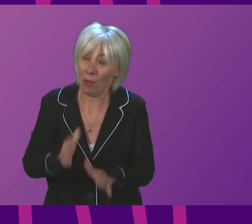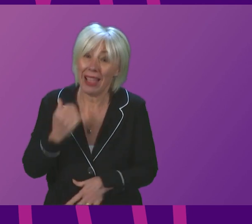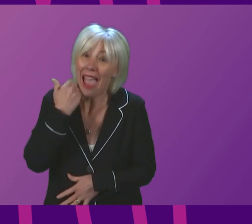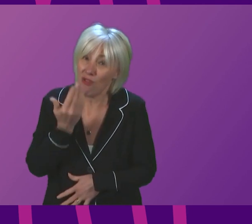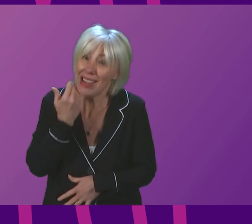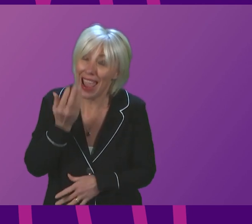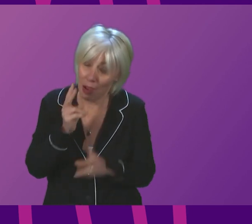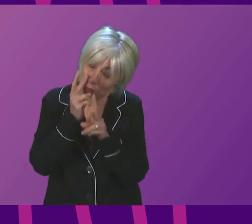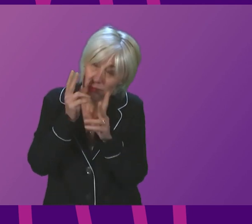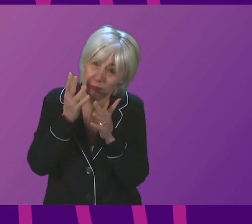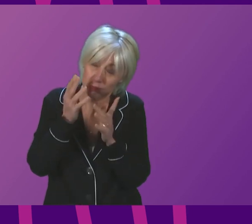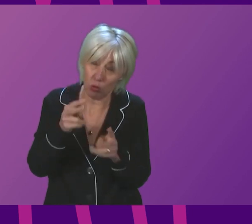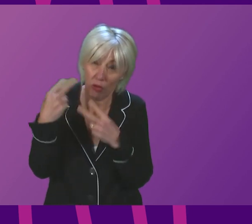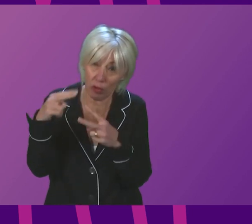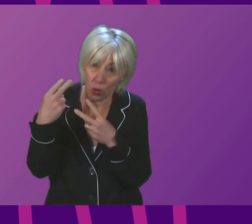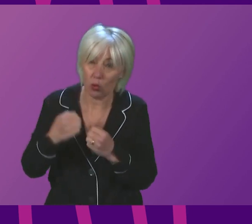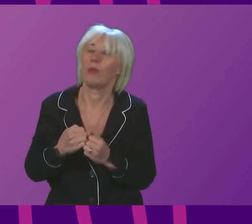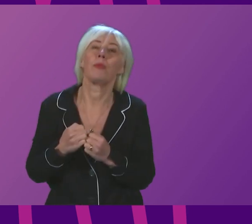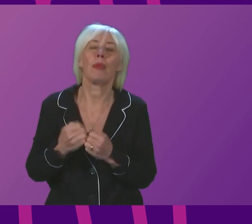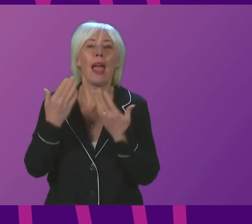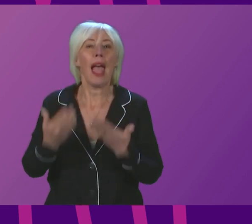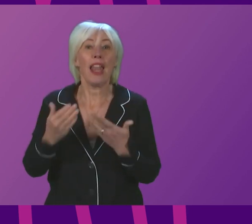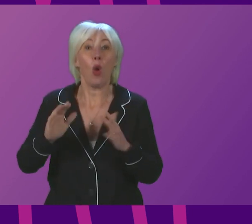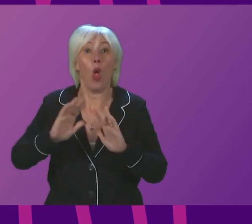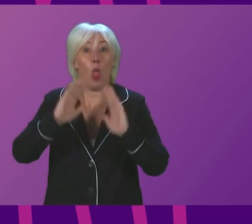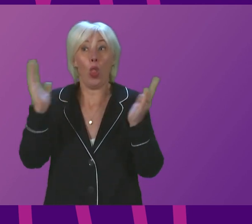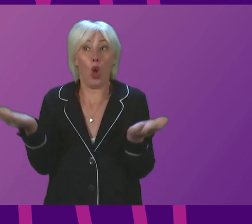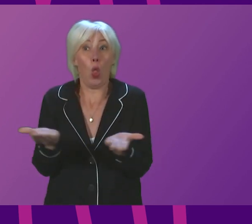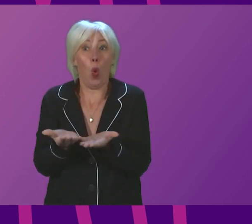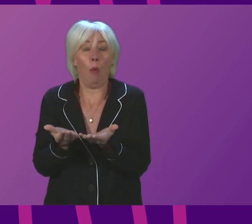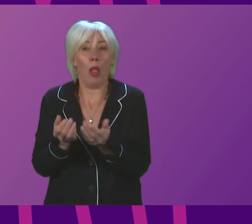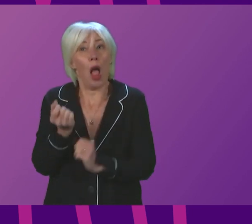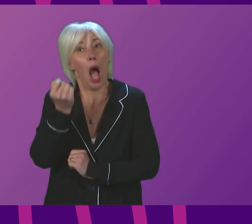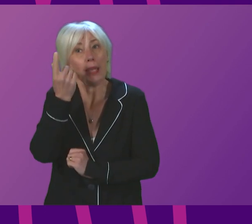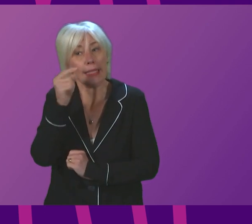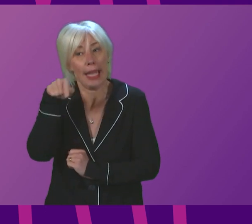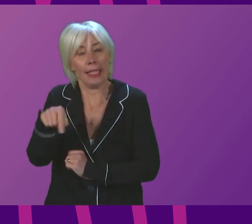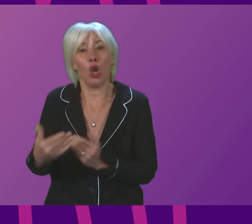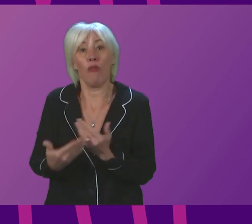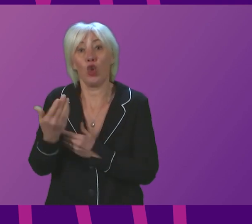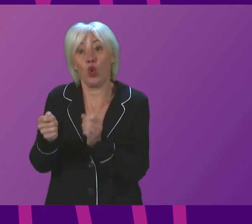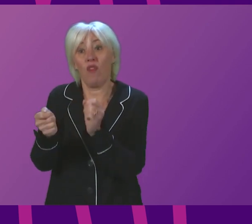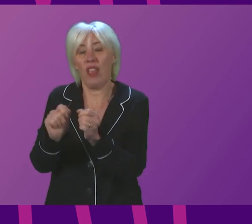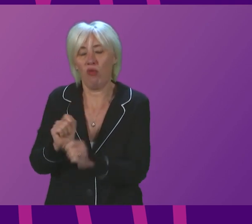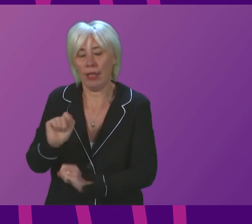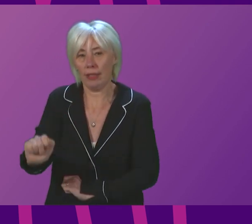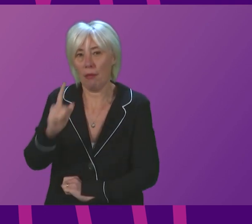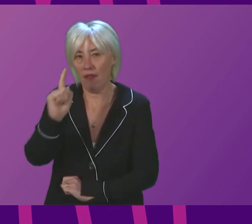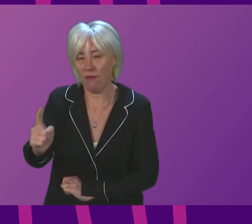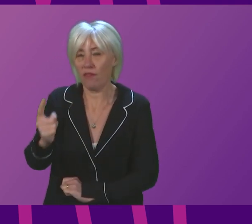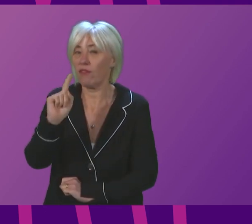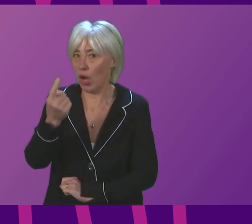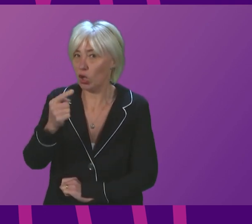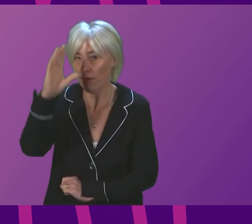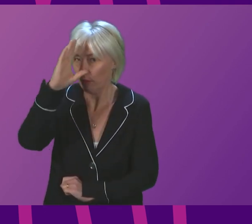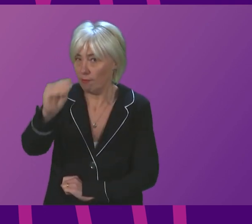Let me turn now briefly to the developing global understanding of this new variant. And the first point to make is that there is still a great deal